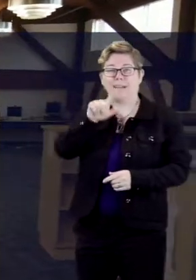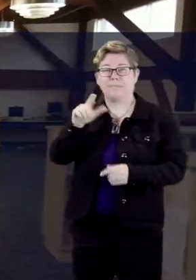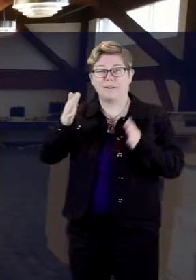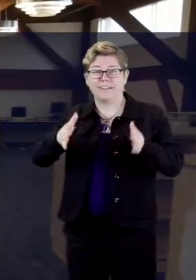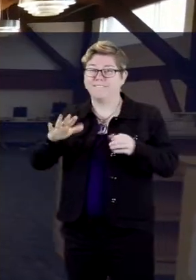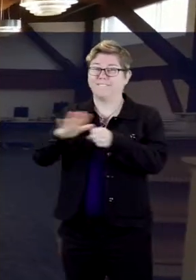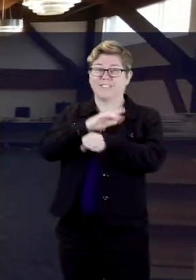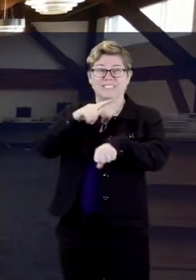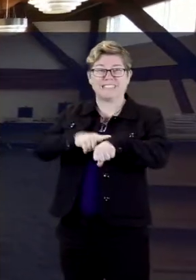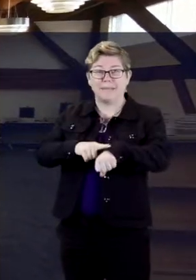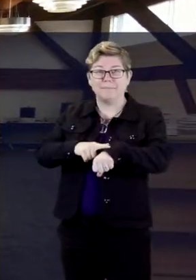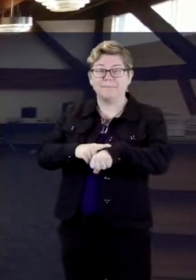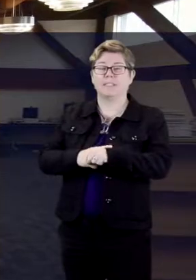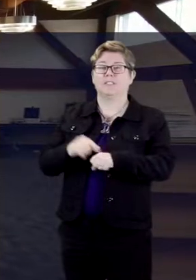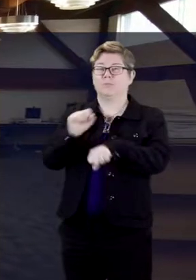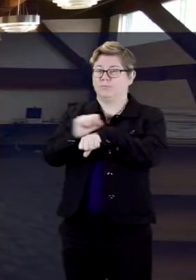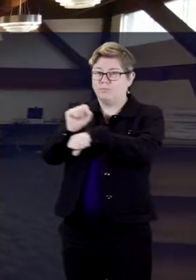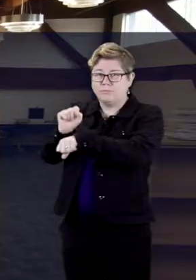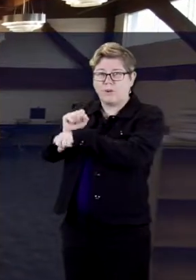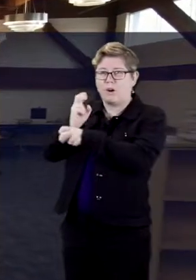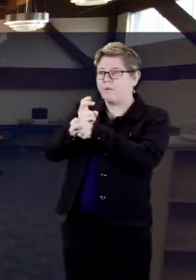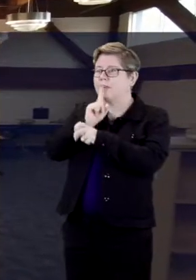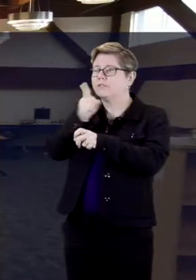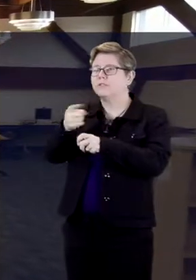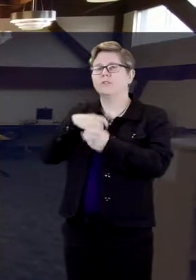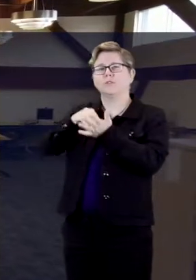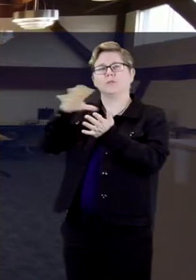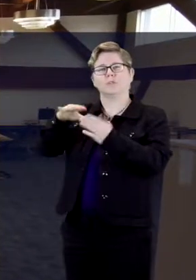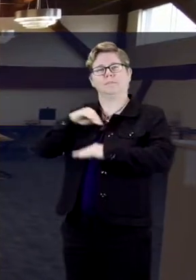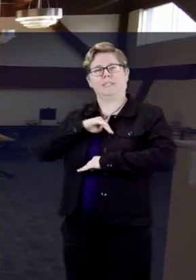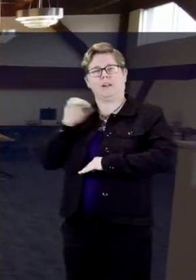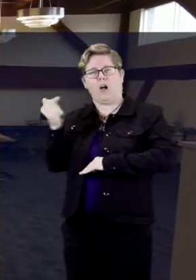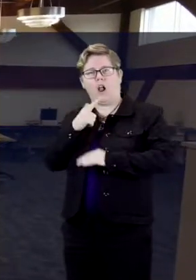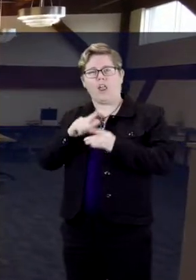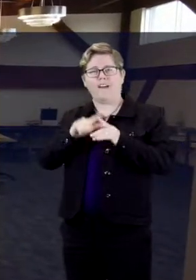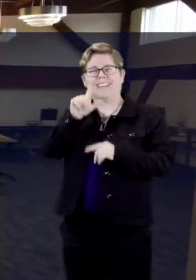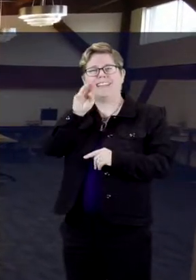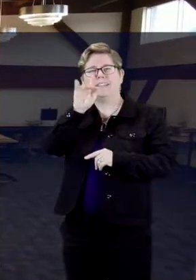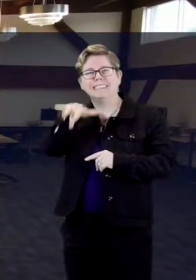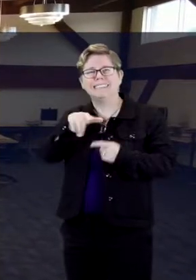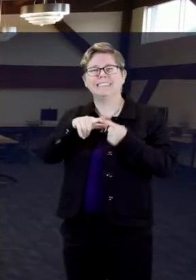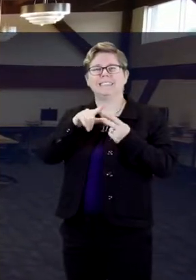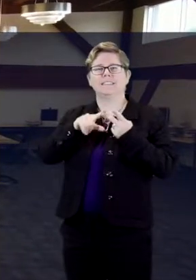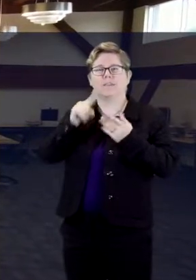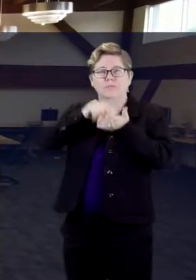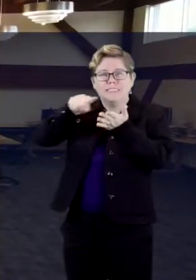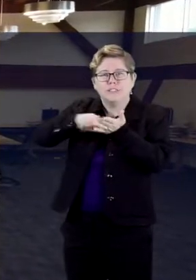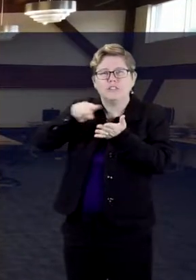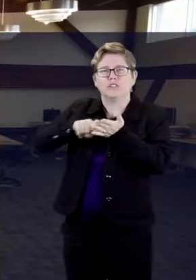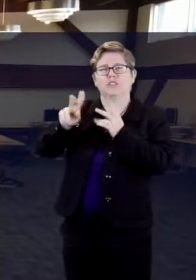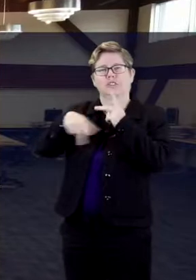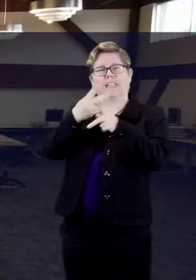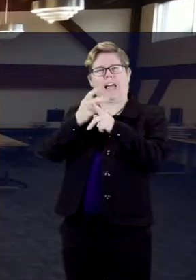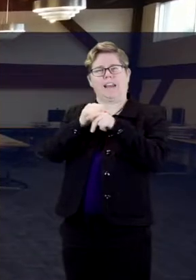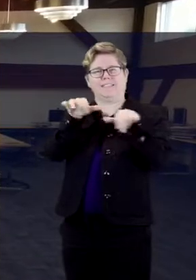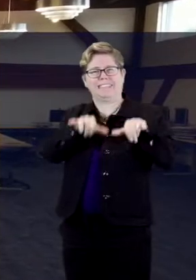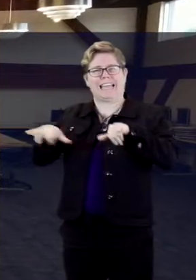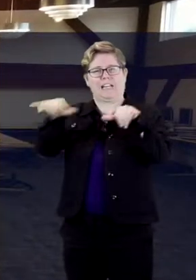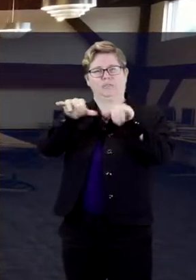us because our librarian works full-time with us and helps our students with many different types of library standards.